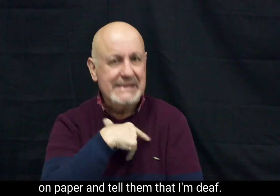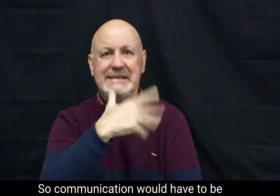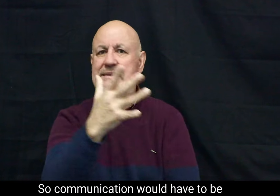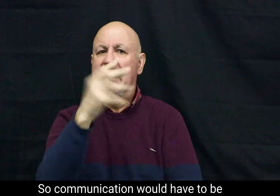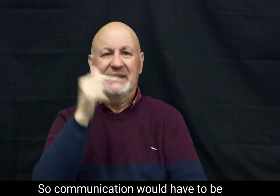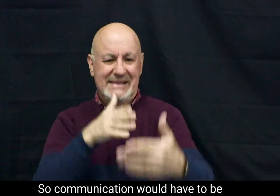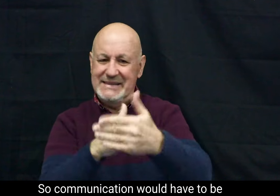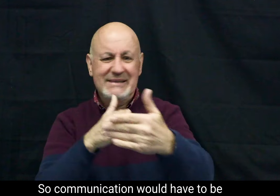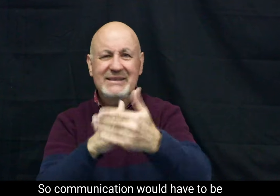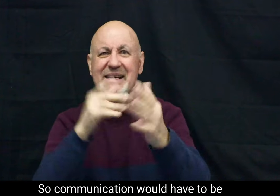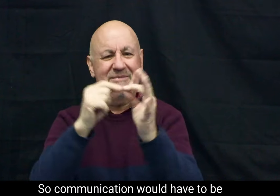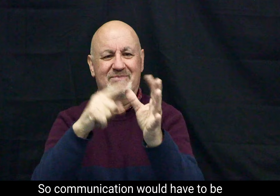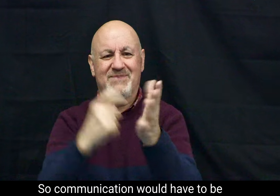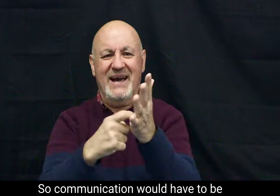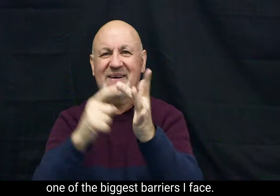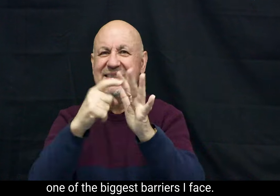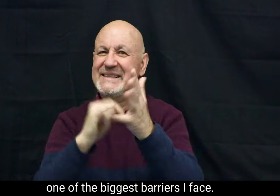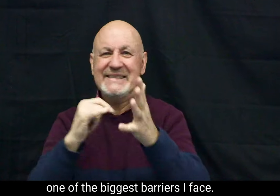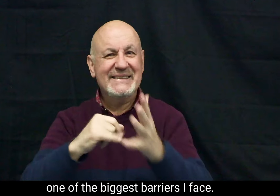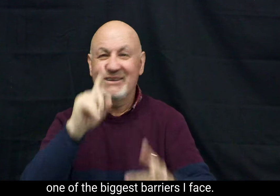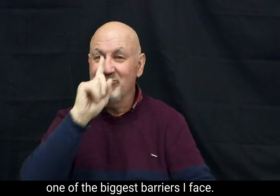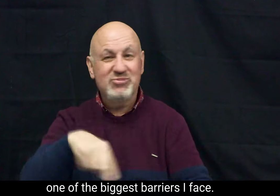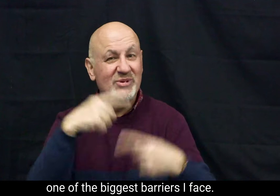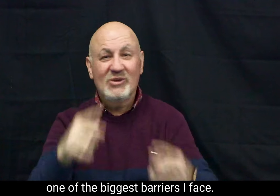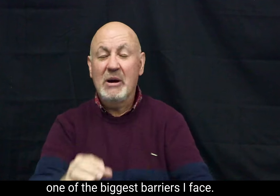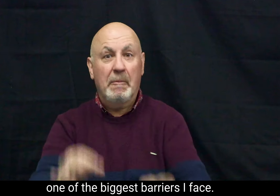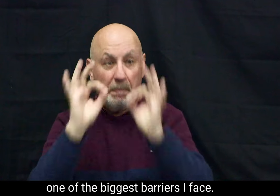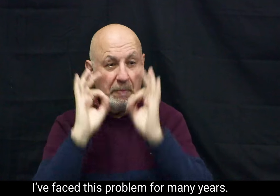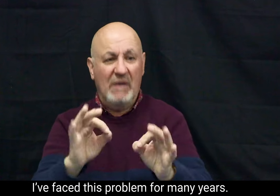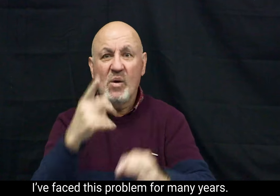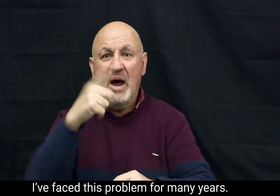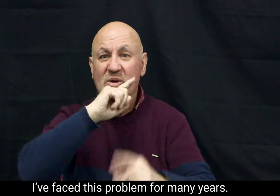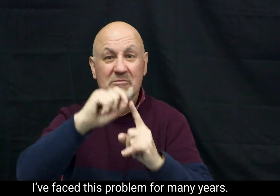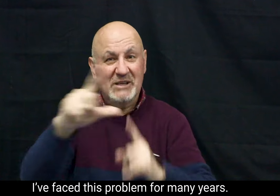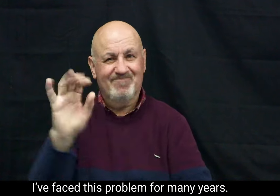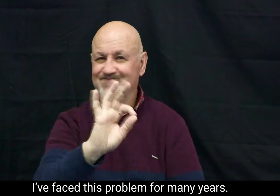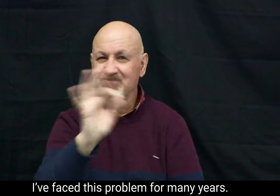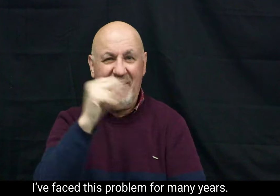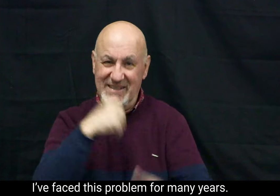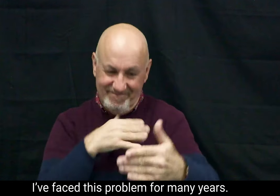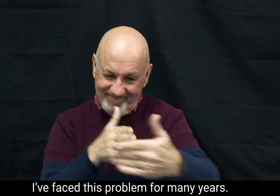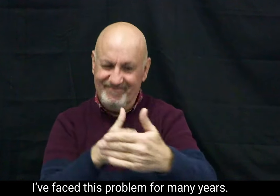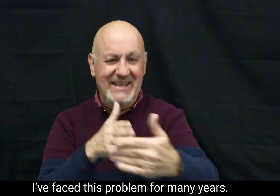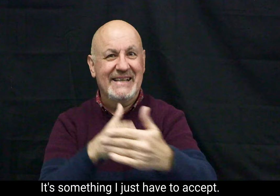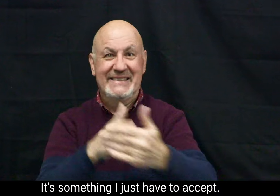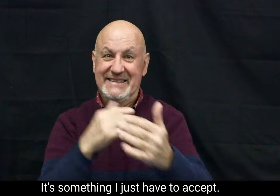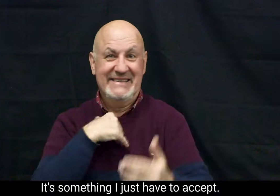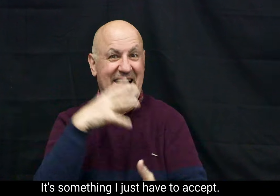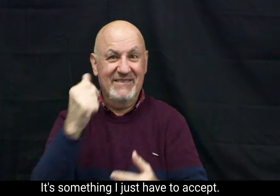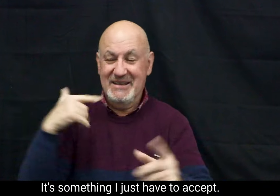So communication would have to be one of the biggest barriers I face. I've faced this problem for many years. It's something I just